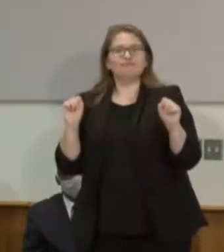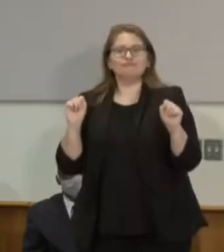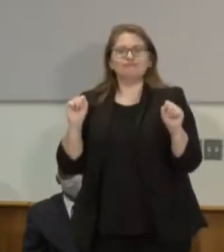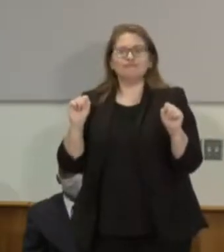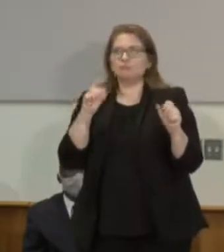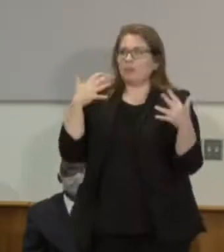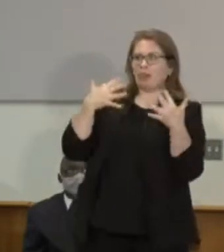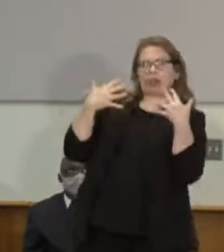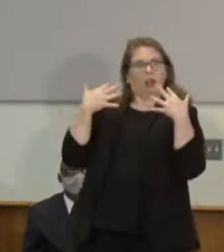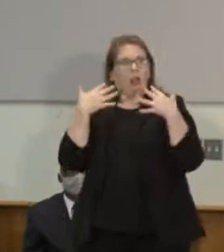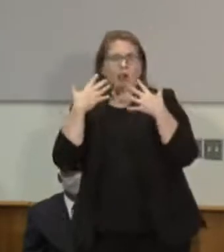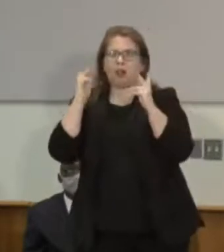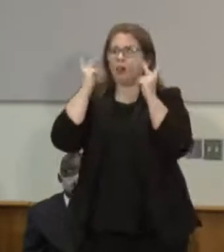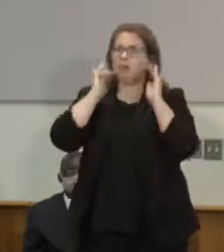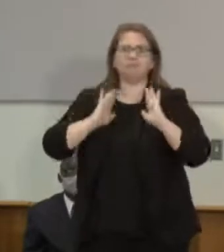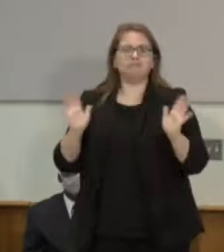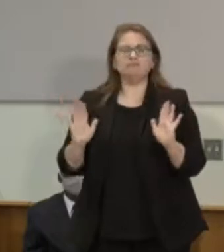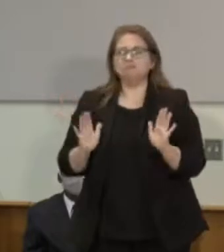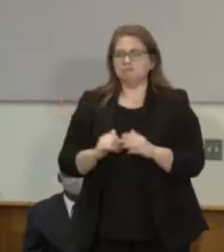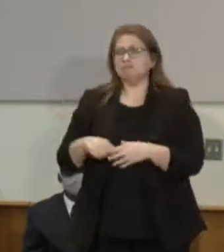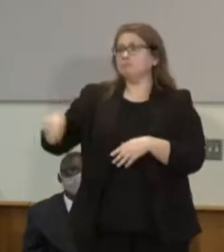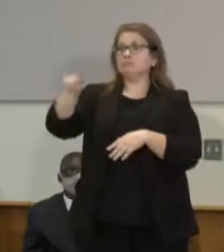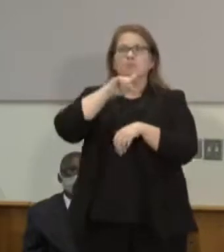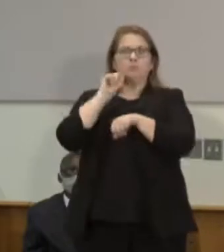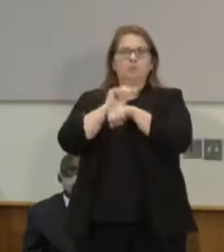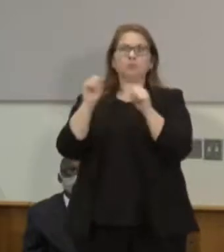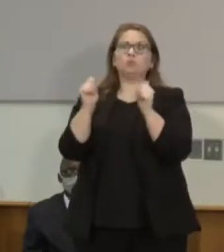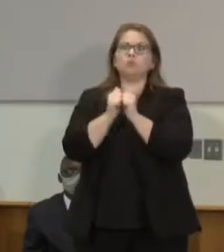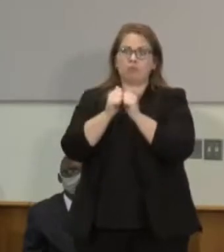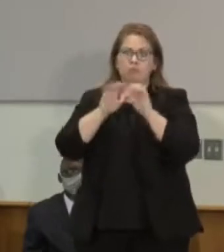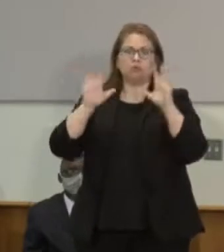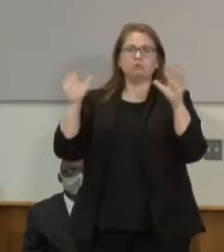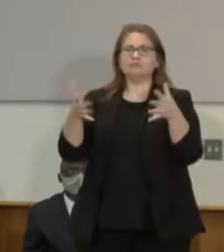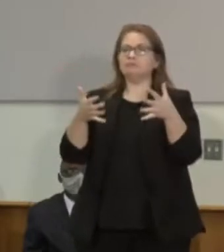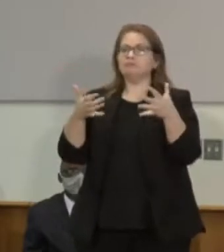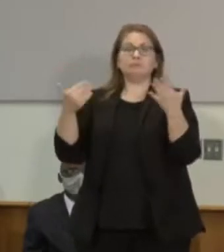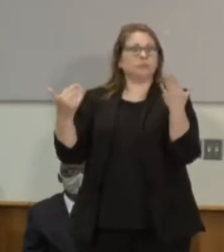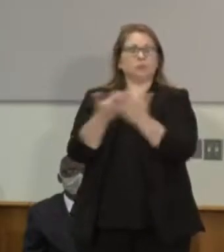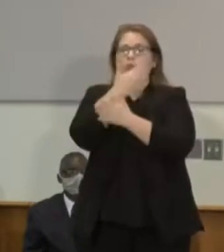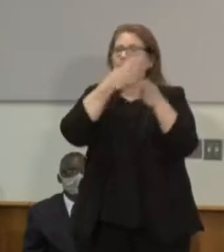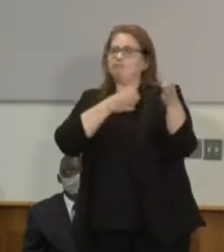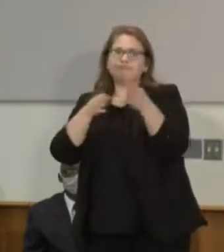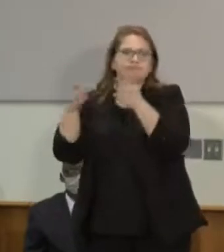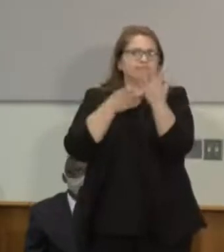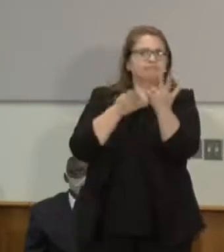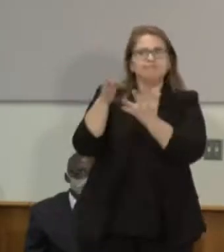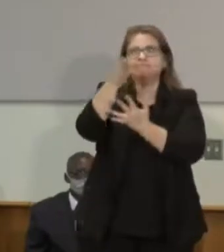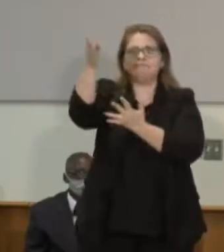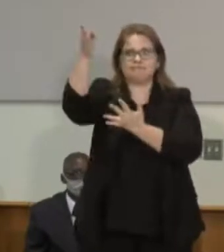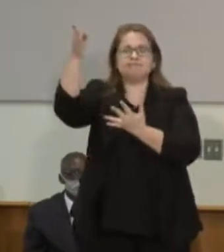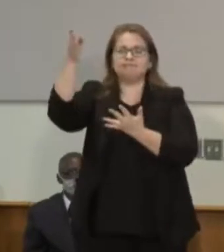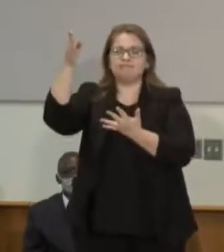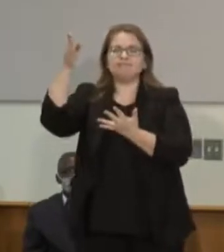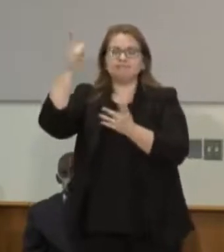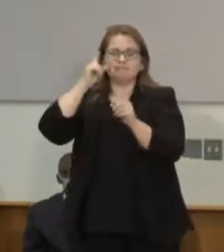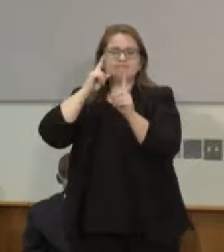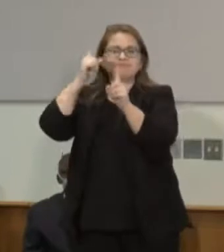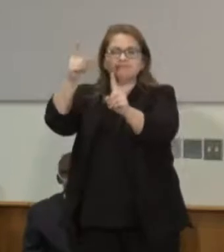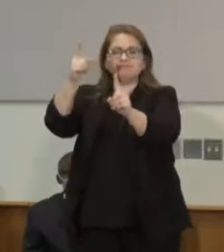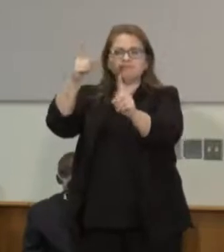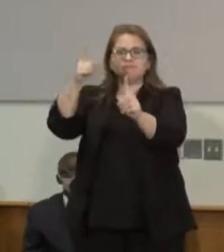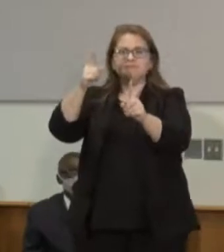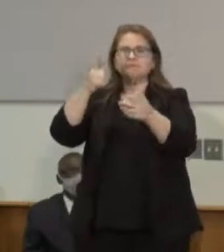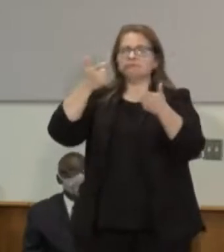leaders to create a new path forward. It's up to us in the legislature to make transformative change